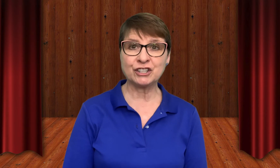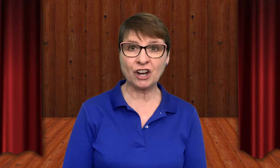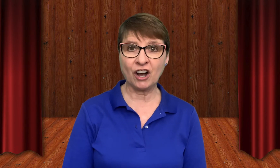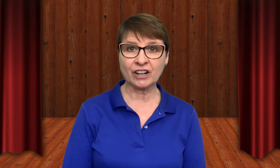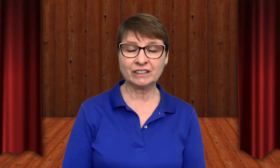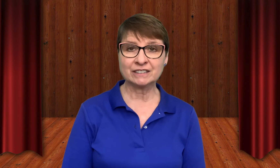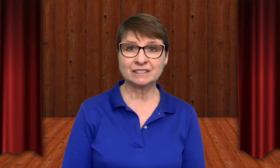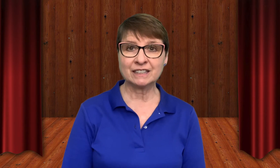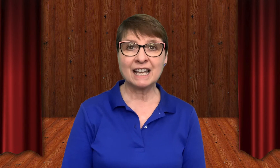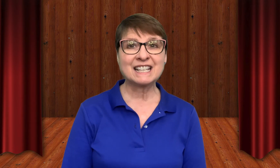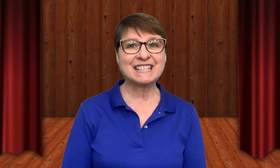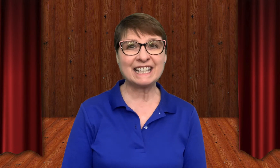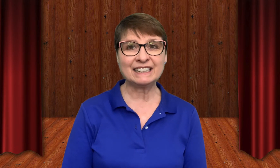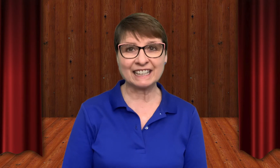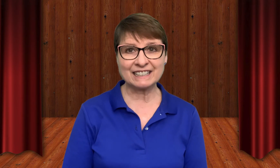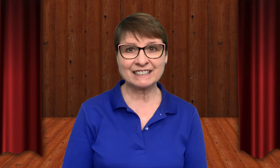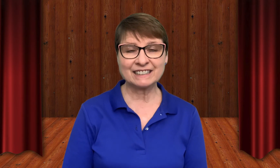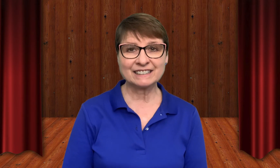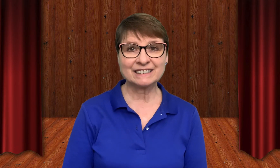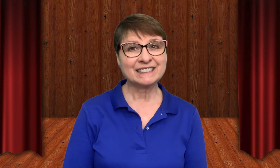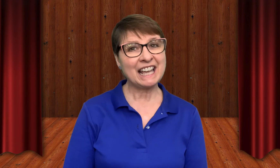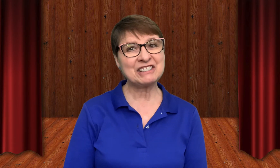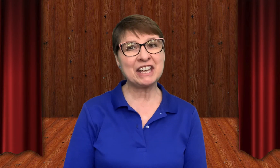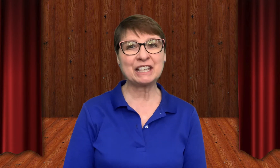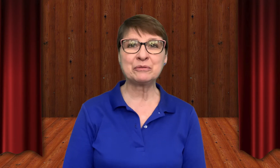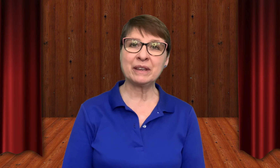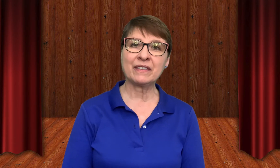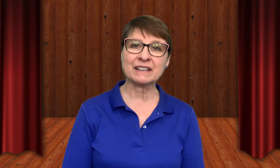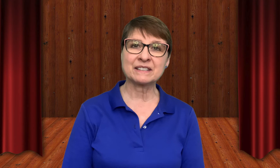jar, seal it, and take it with us.